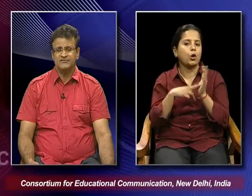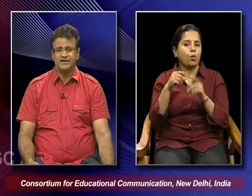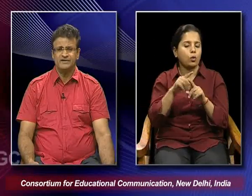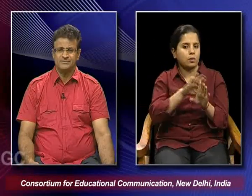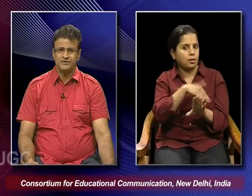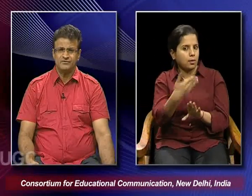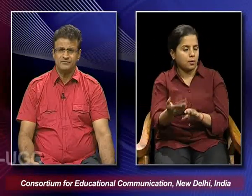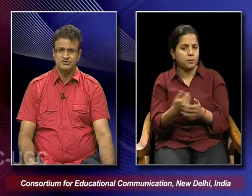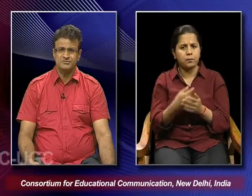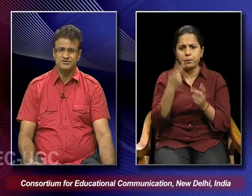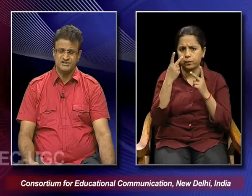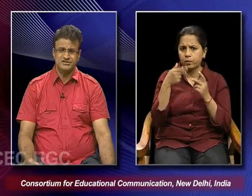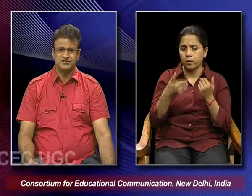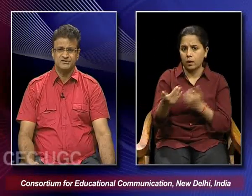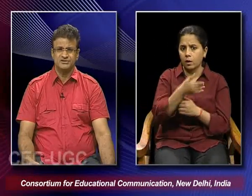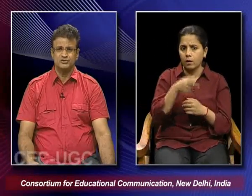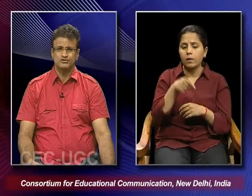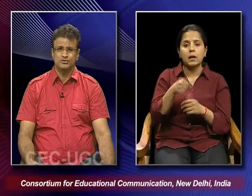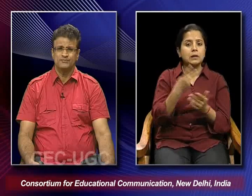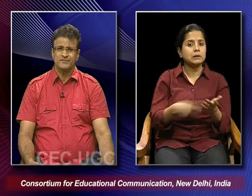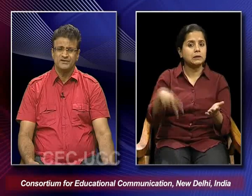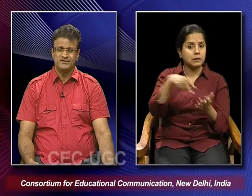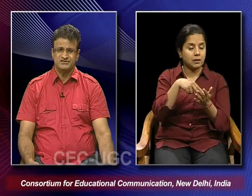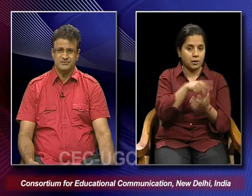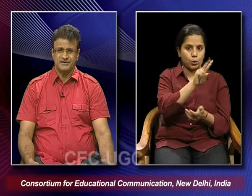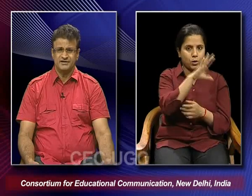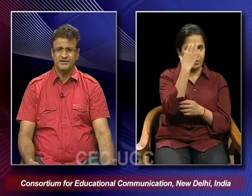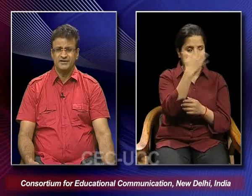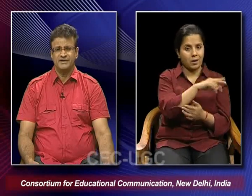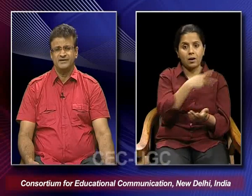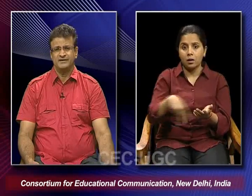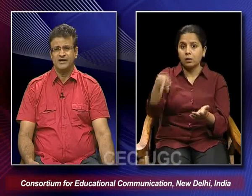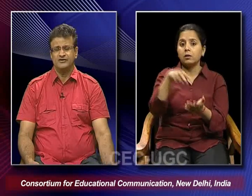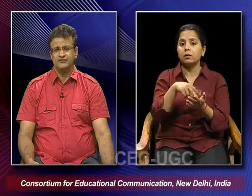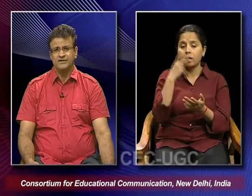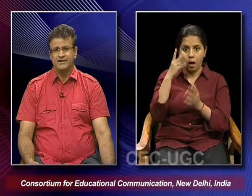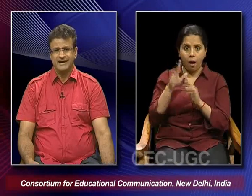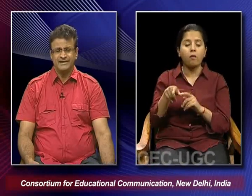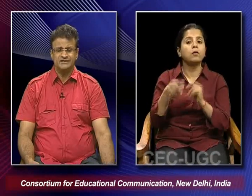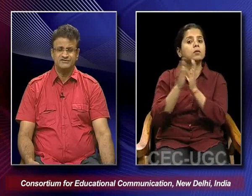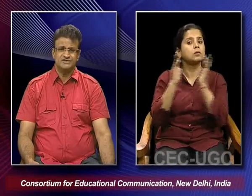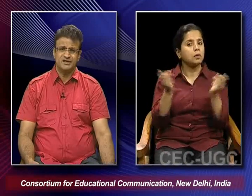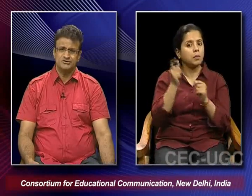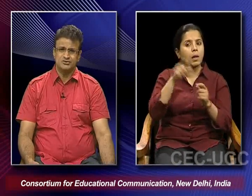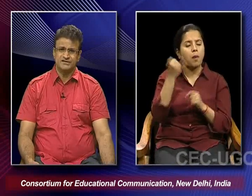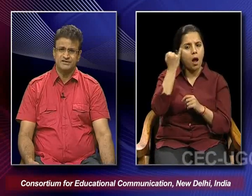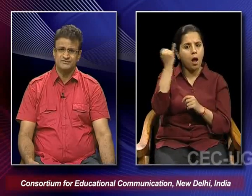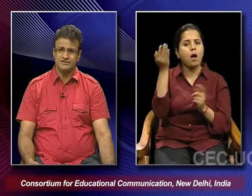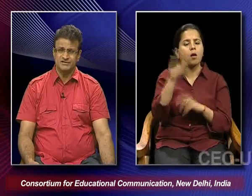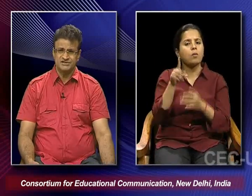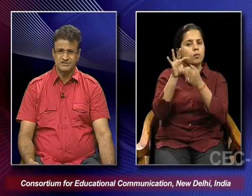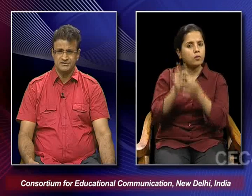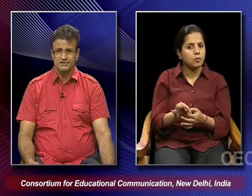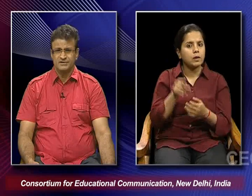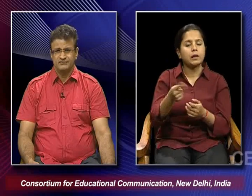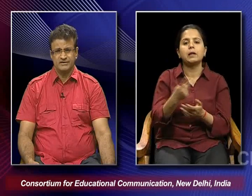we find that apart from Christmas, Easter is also celebrated and the kind of ideas ideas which are associated with